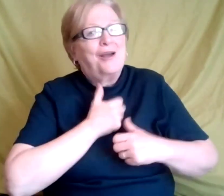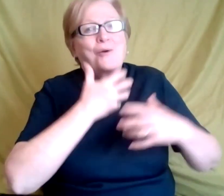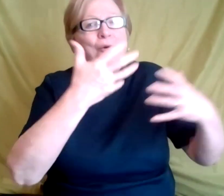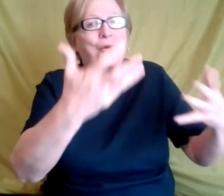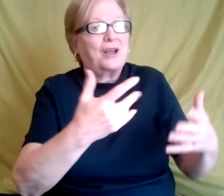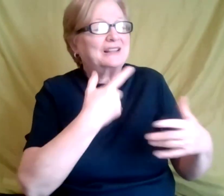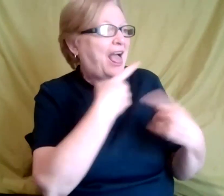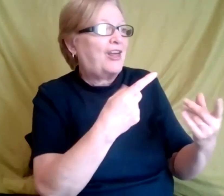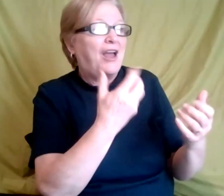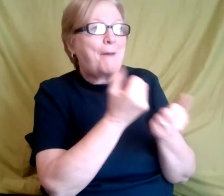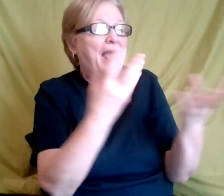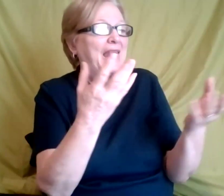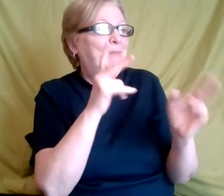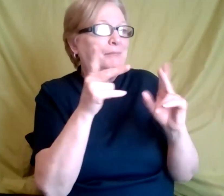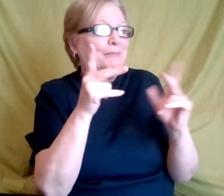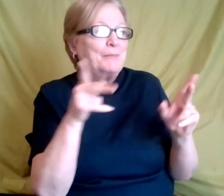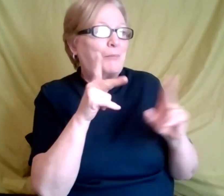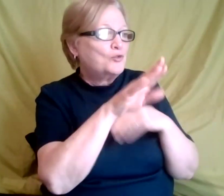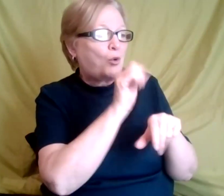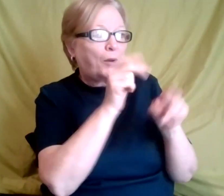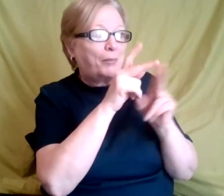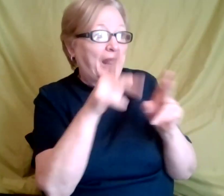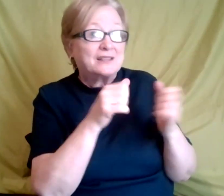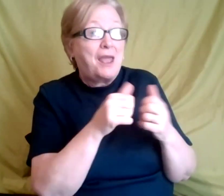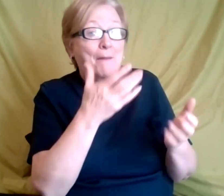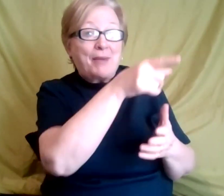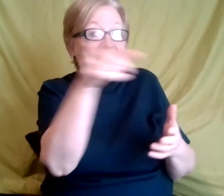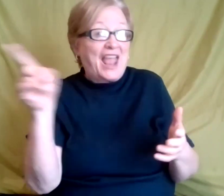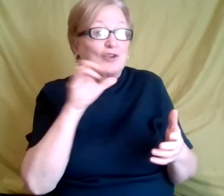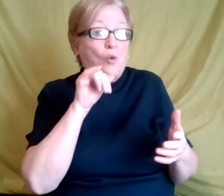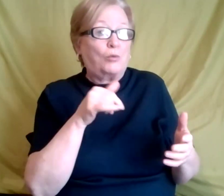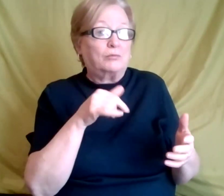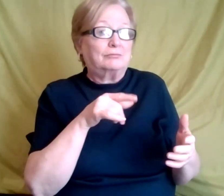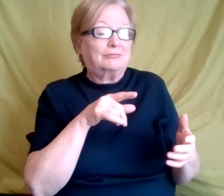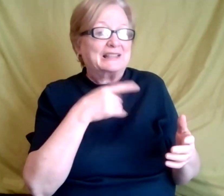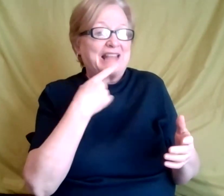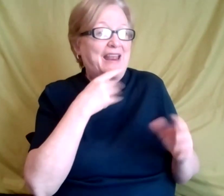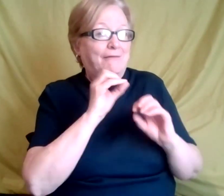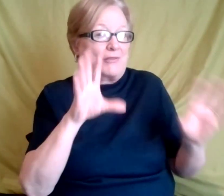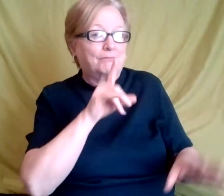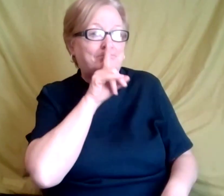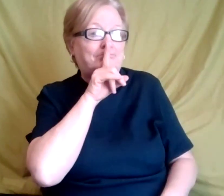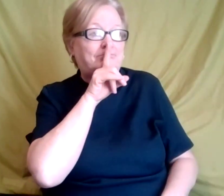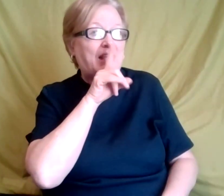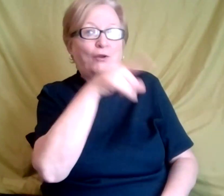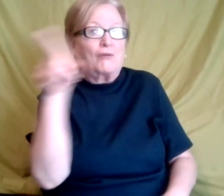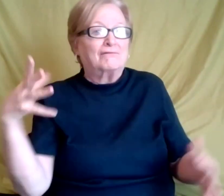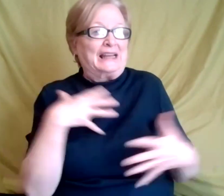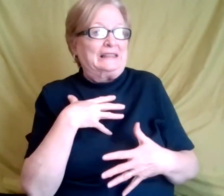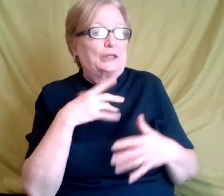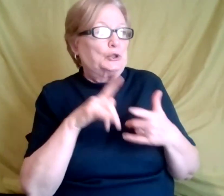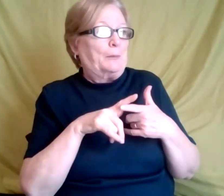in your workplace who may not disclose for fear of, again, being